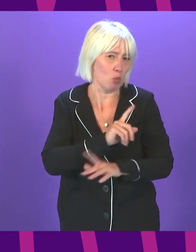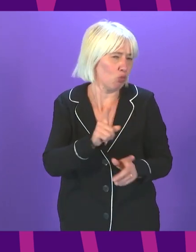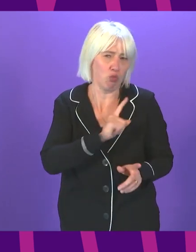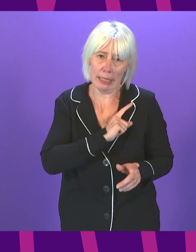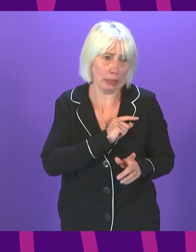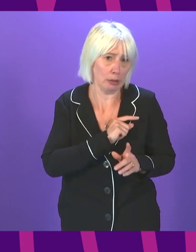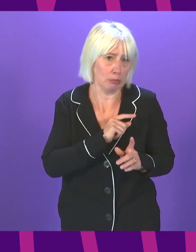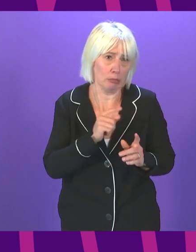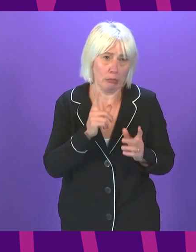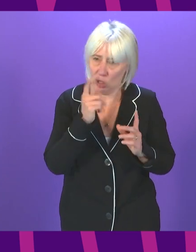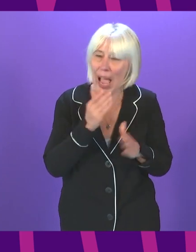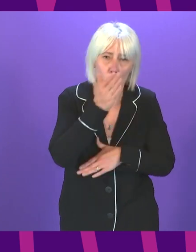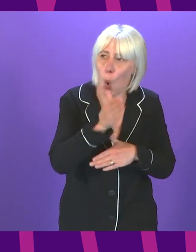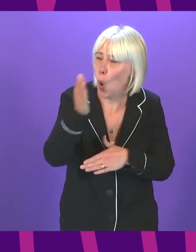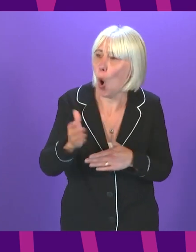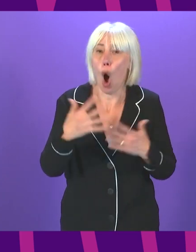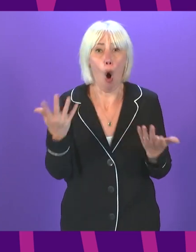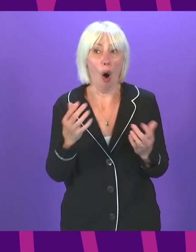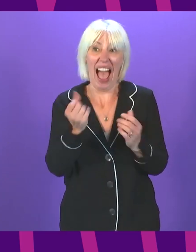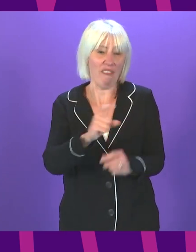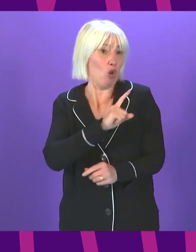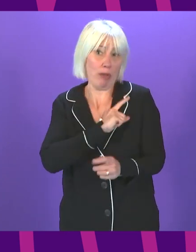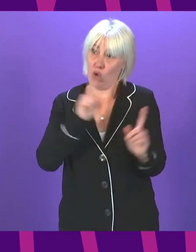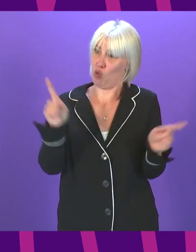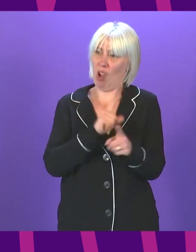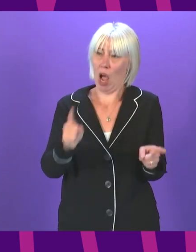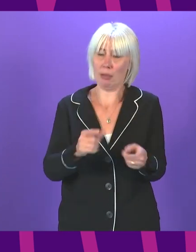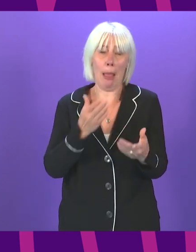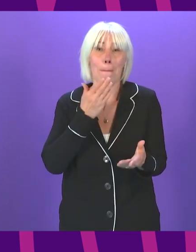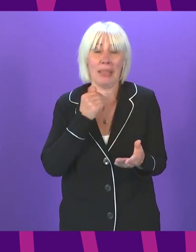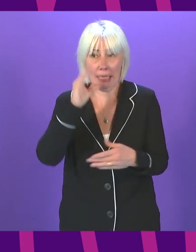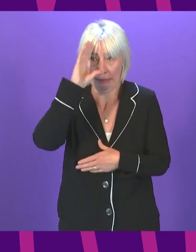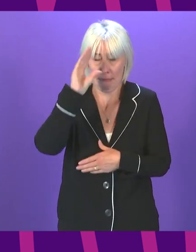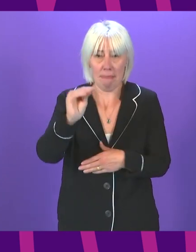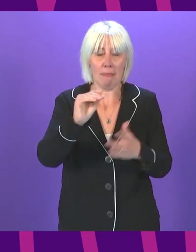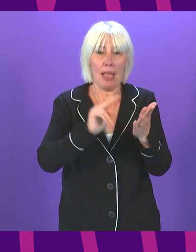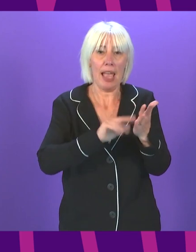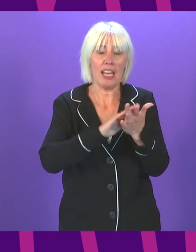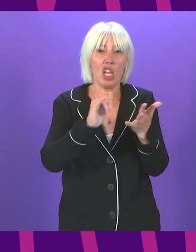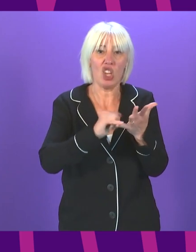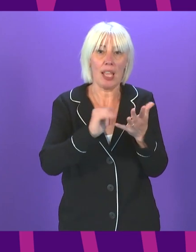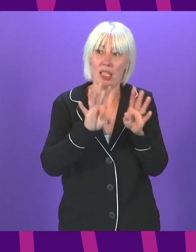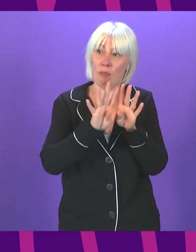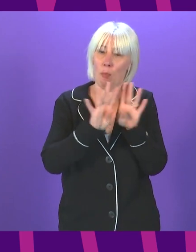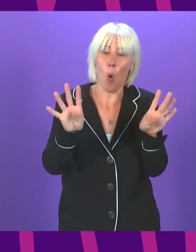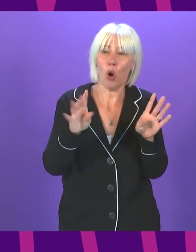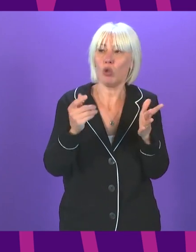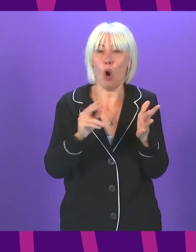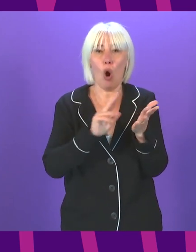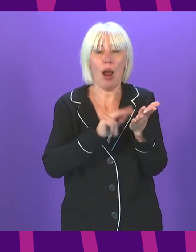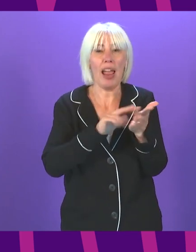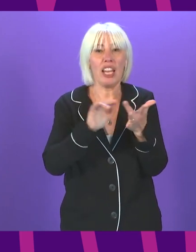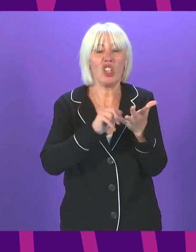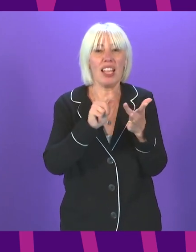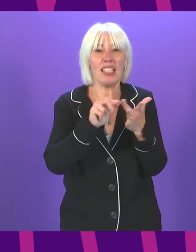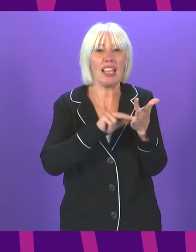do so. And if there is some reason that I'm not aware of, get in touch with NHS Inform or your local health board and I'm sure